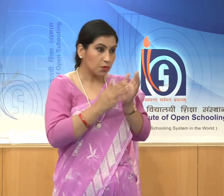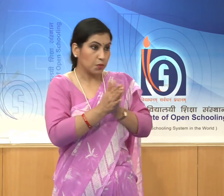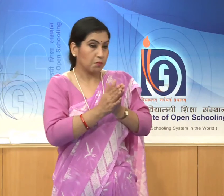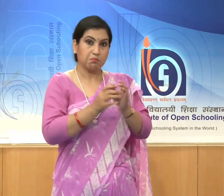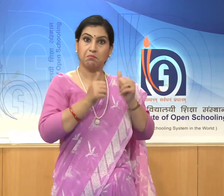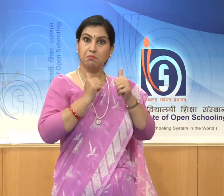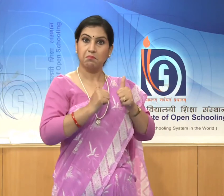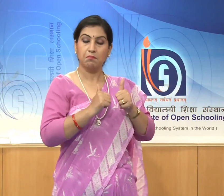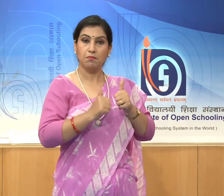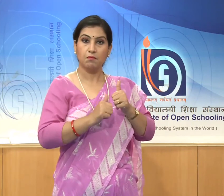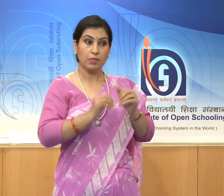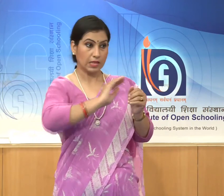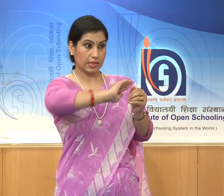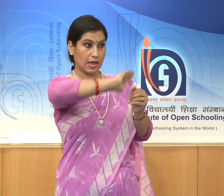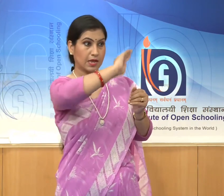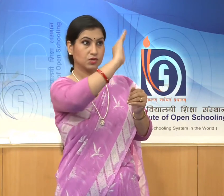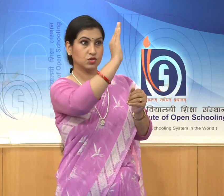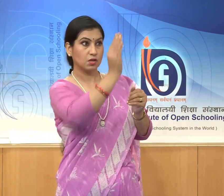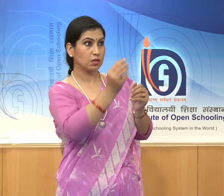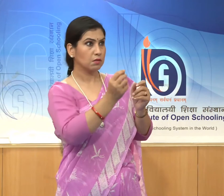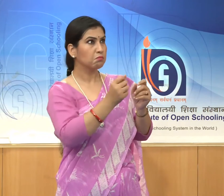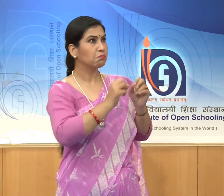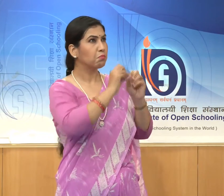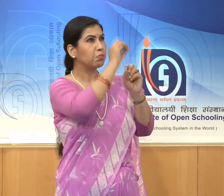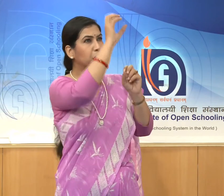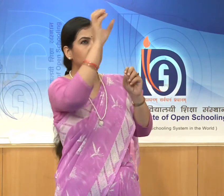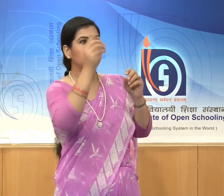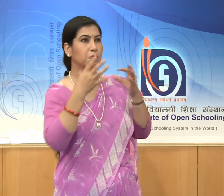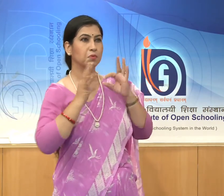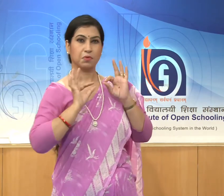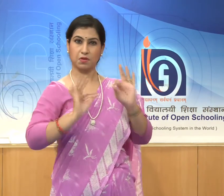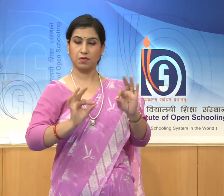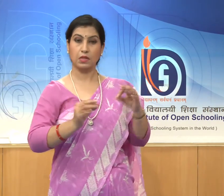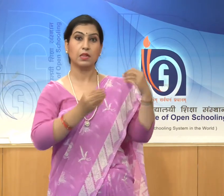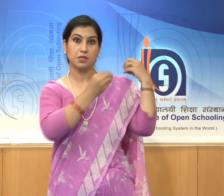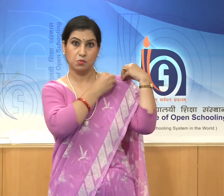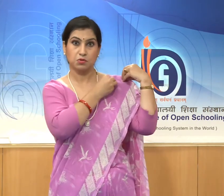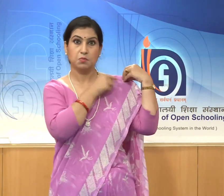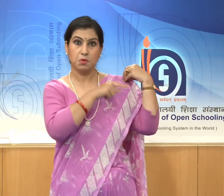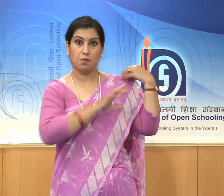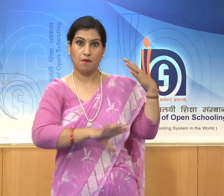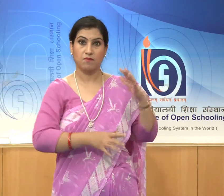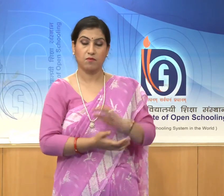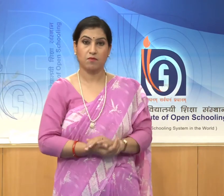texture and is responsible for the